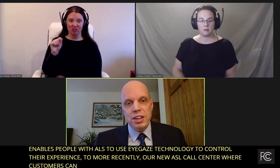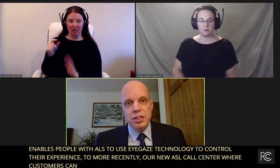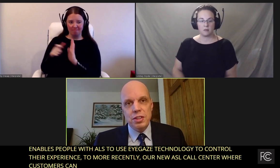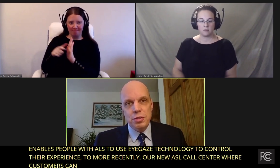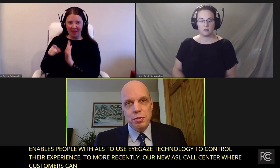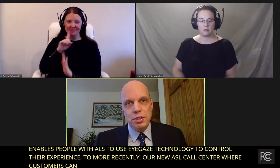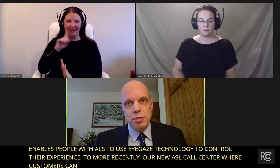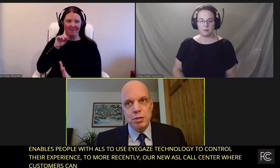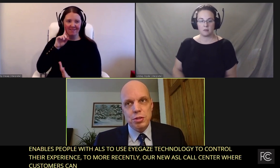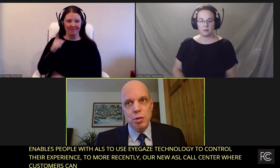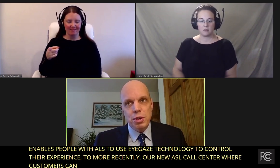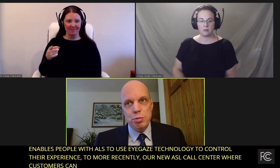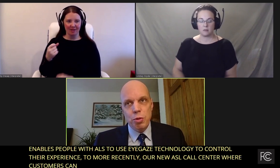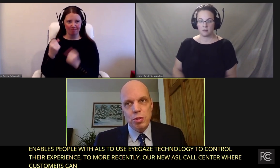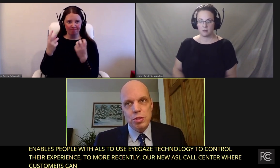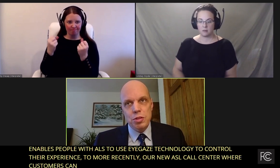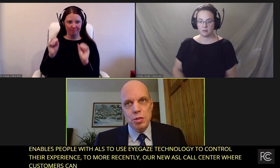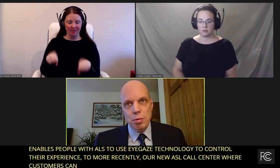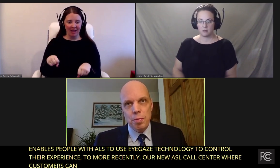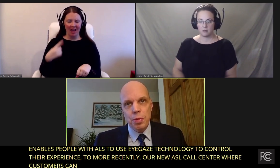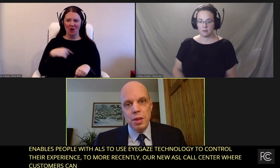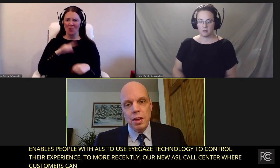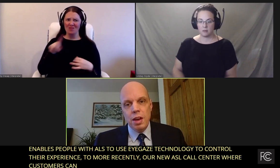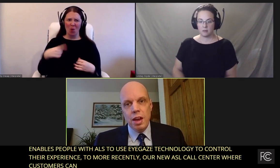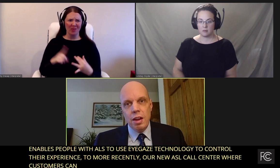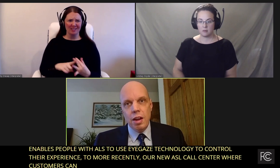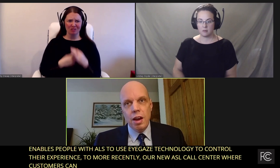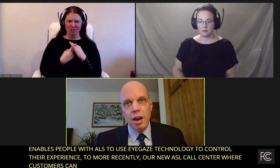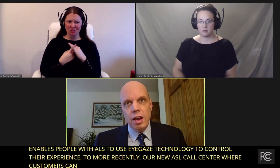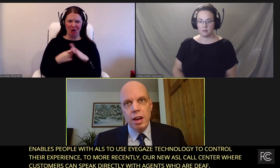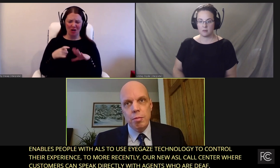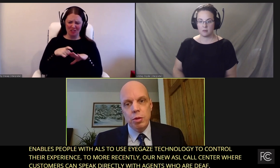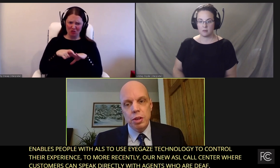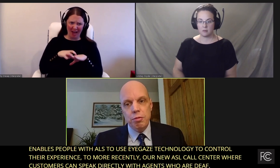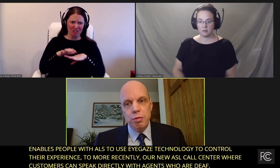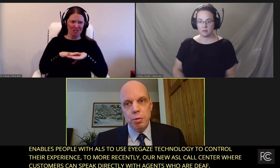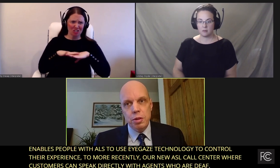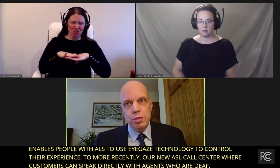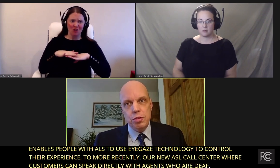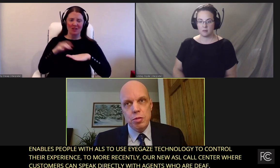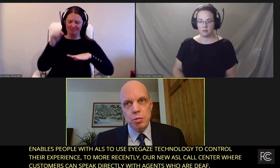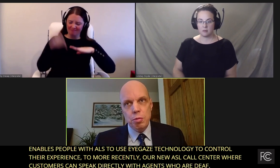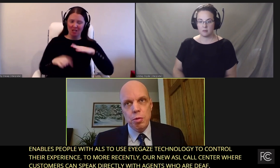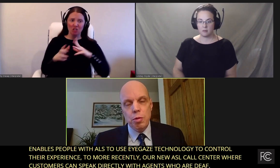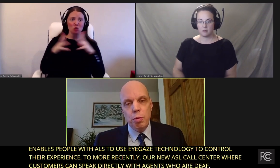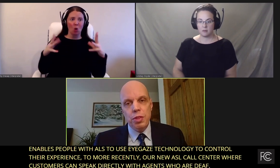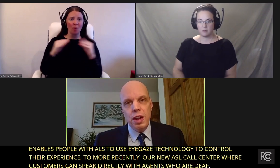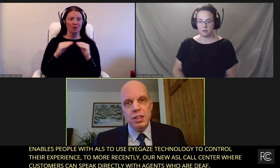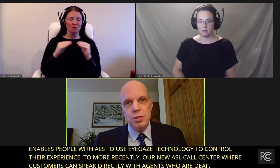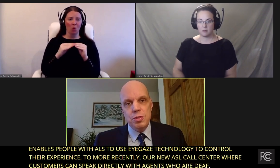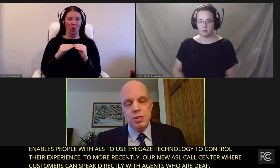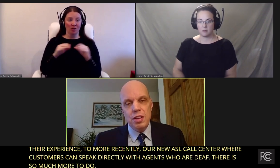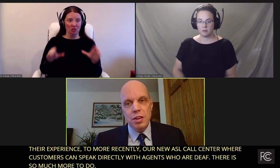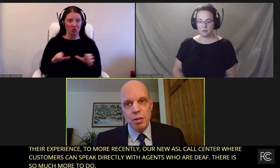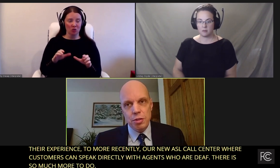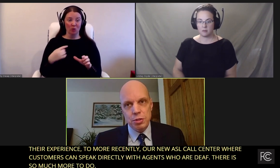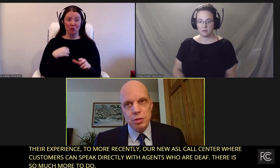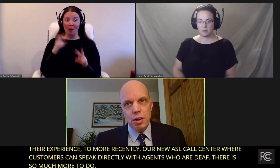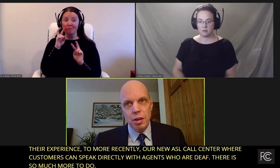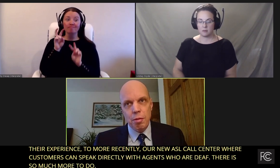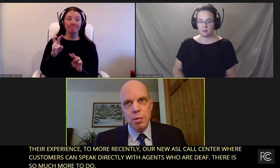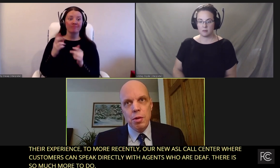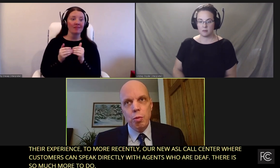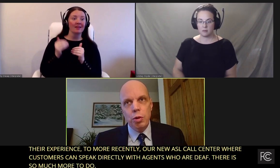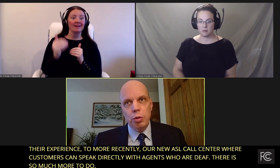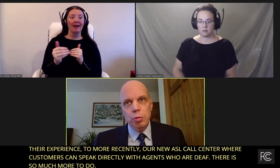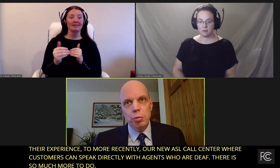scratching the surface. There's so much more to do and I am looking forward to what the next 10 years